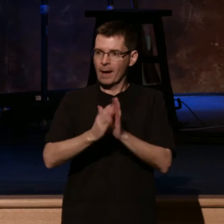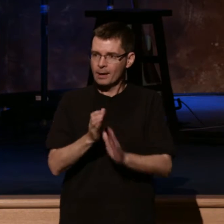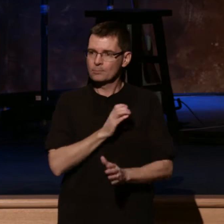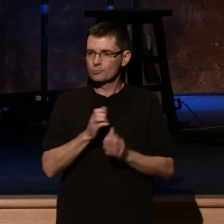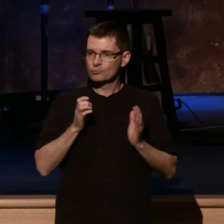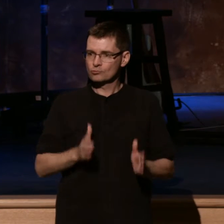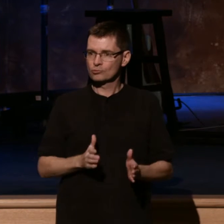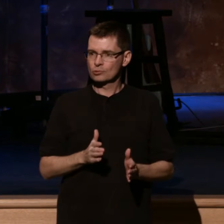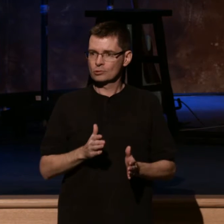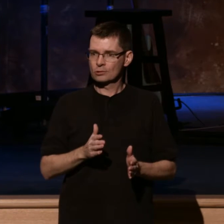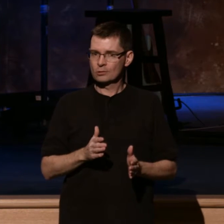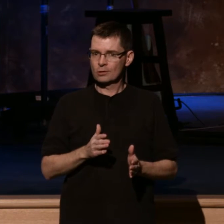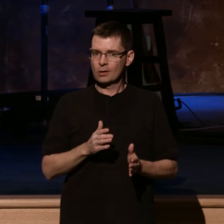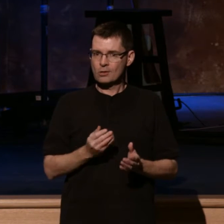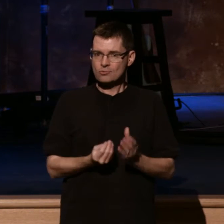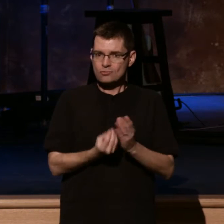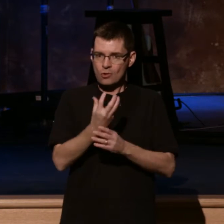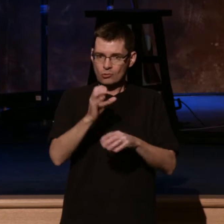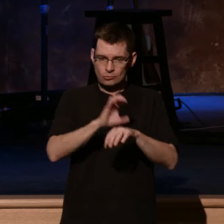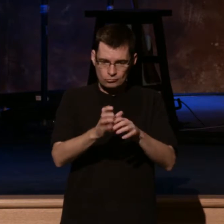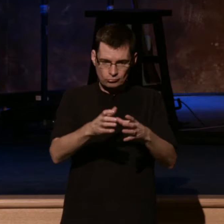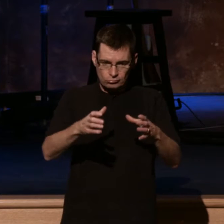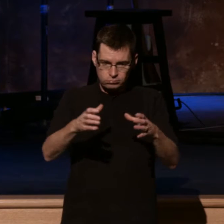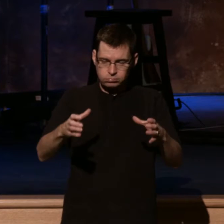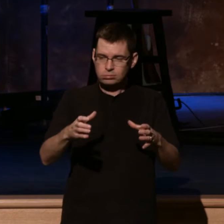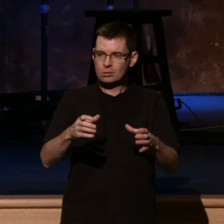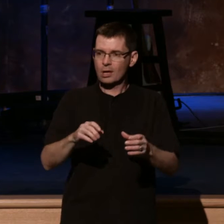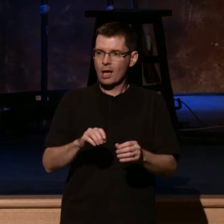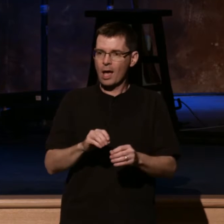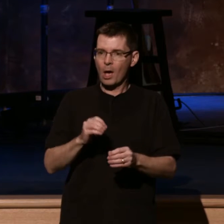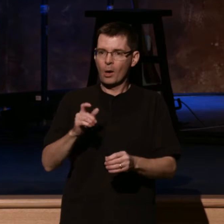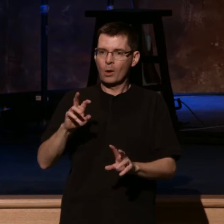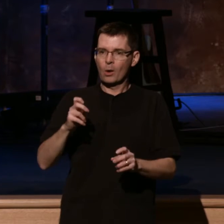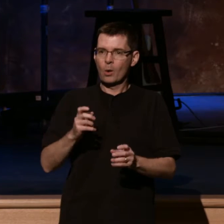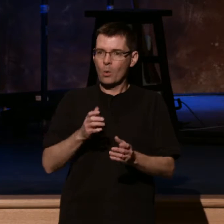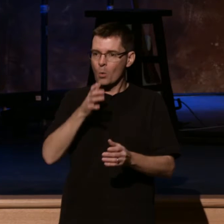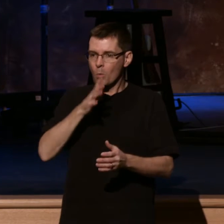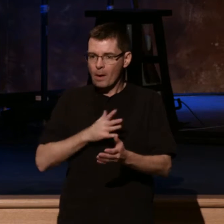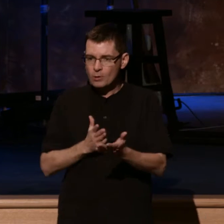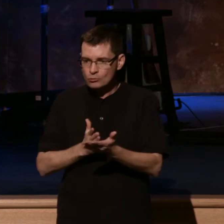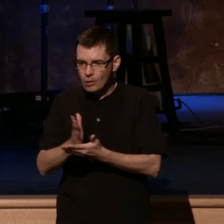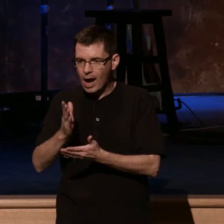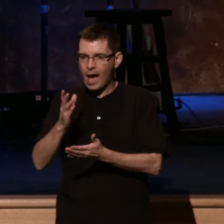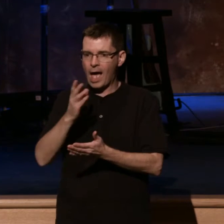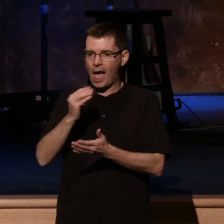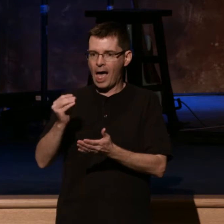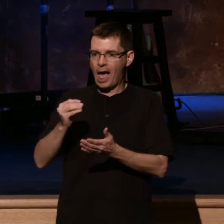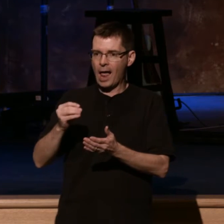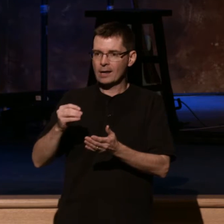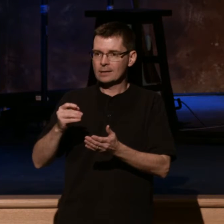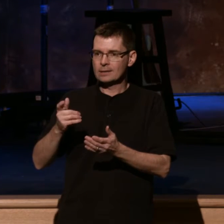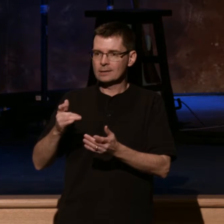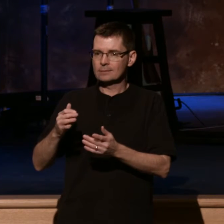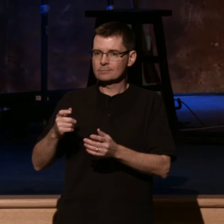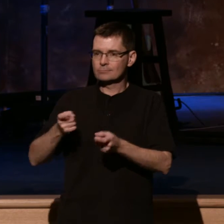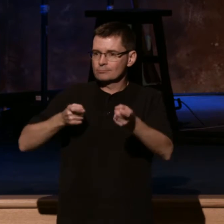social reform, temperance, women's rights. It was called the Benevolent Empire. And the Second Great